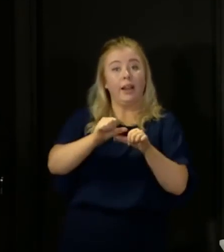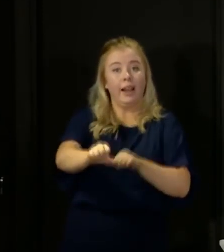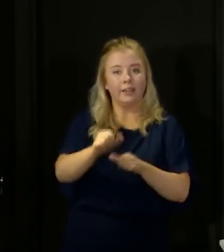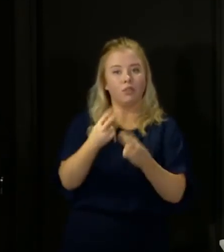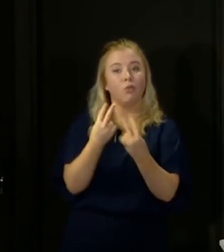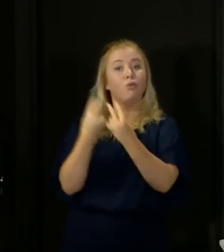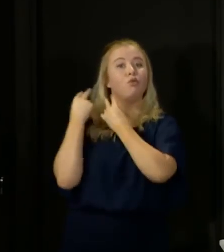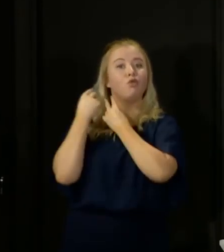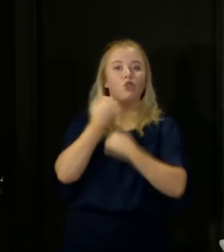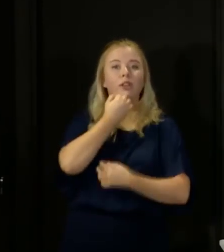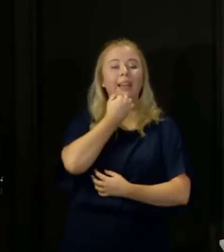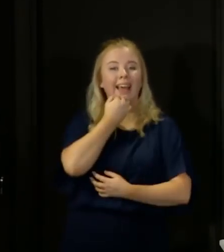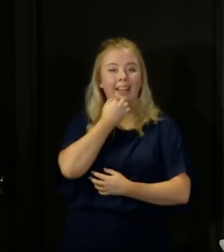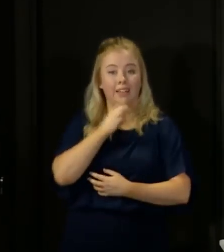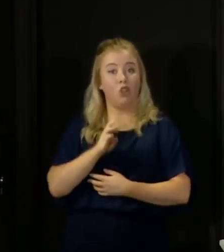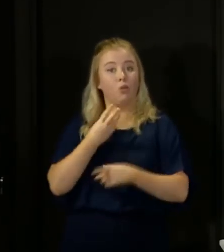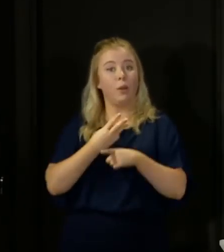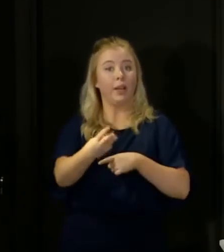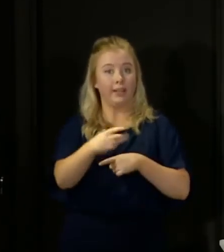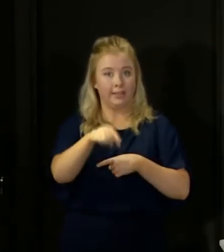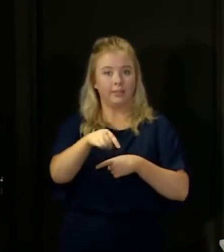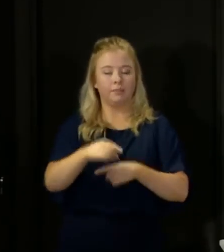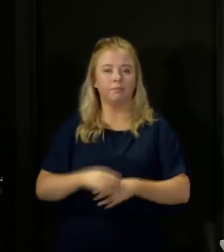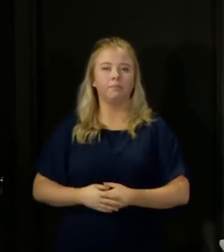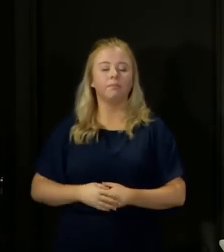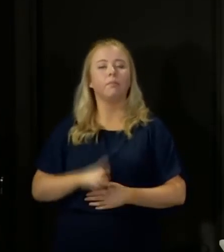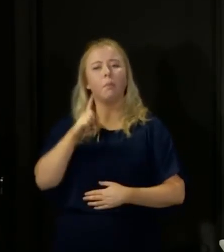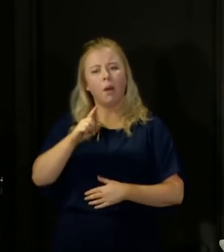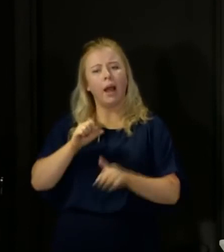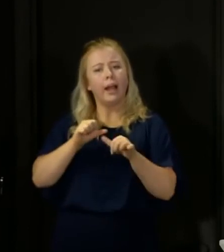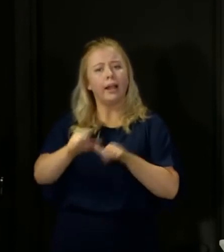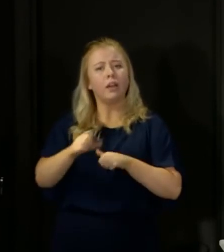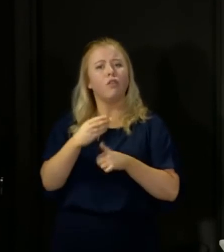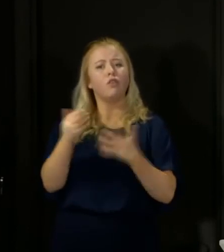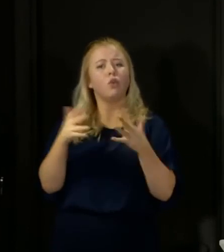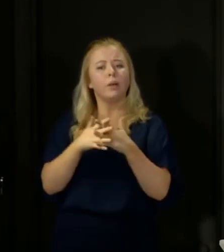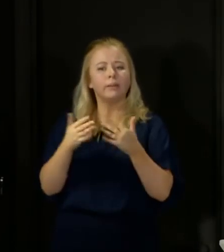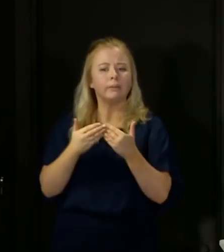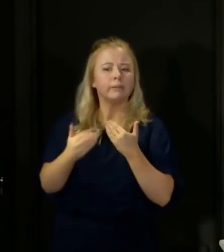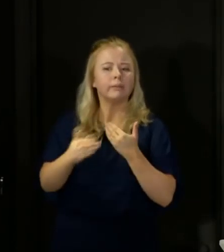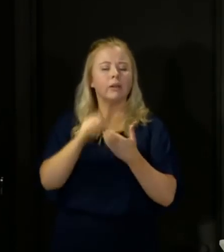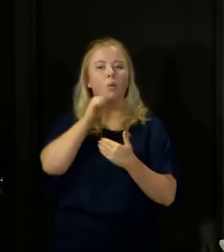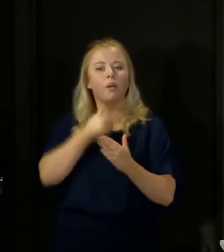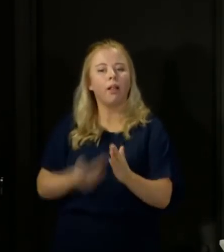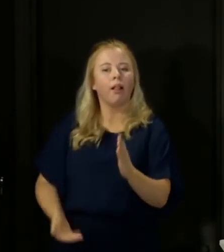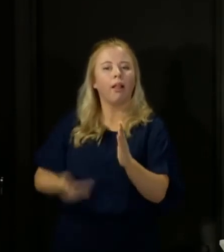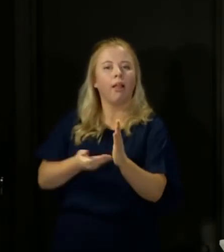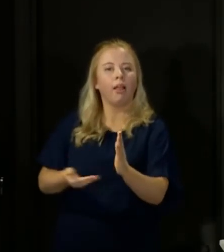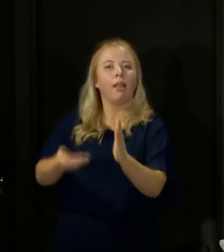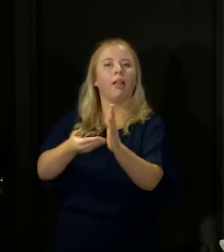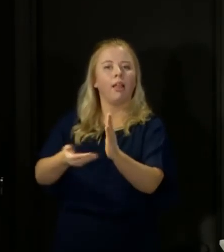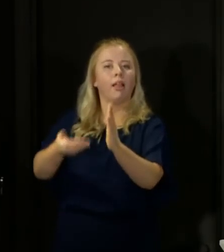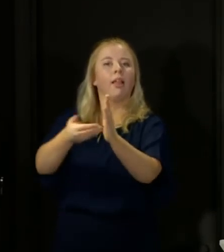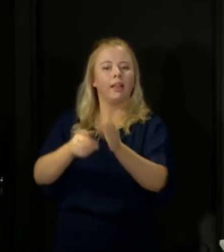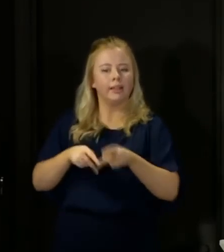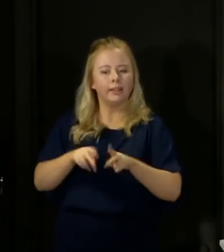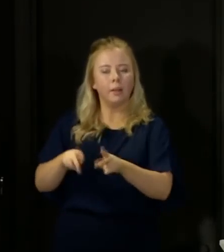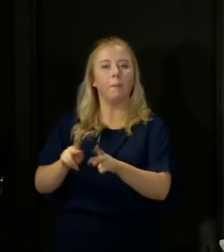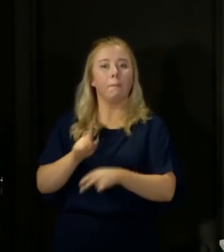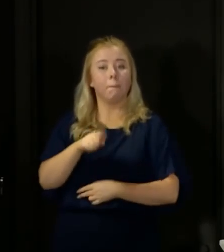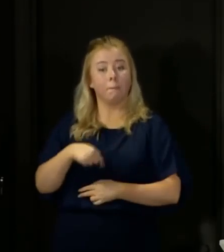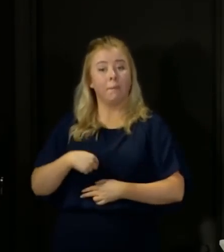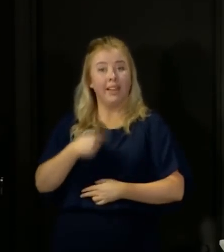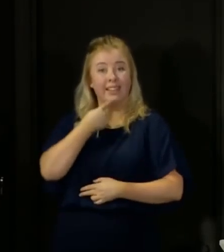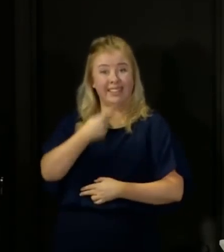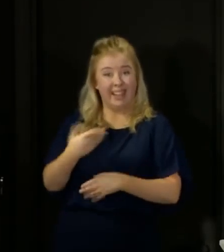in three weeks. Over the next few weeks, we will, however, also add enhancements to the system. As I said earlier,